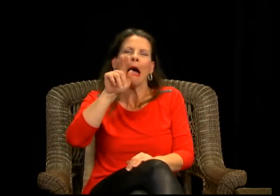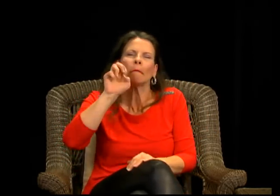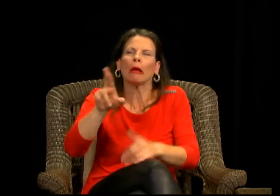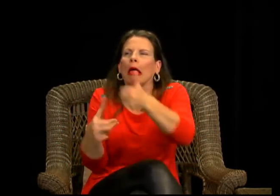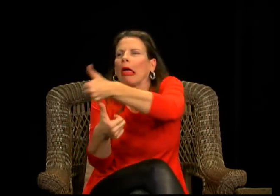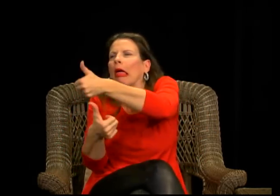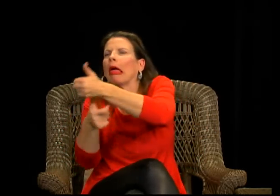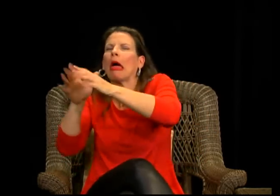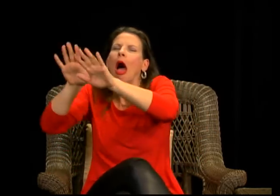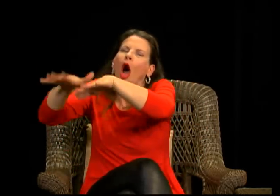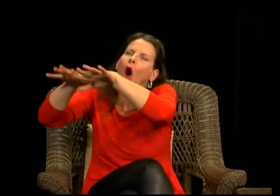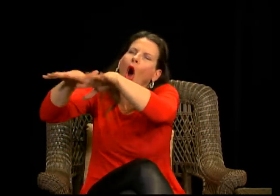So, um,